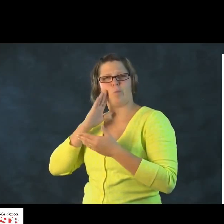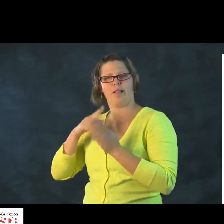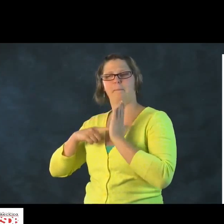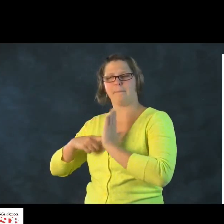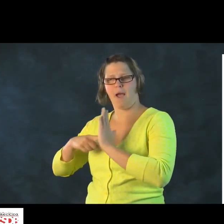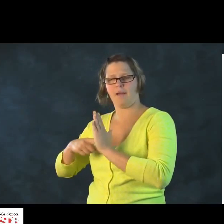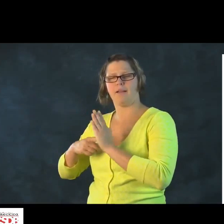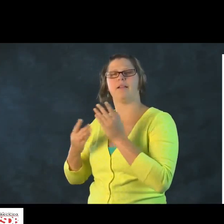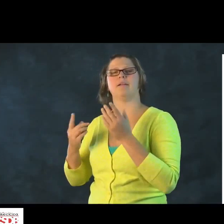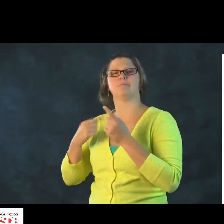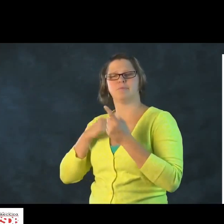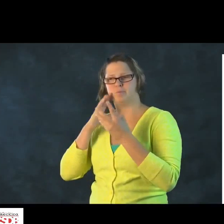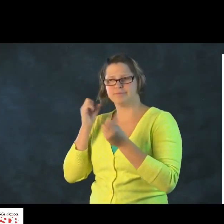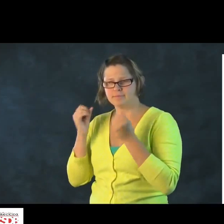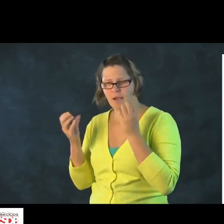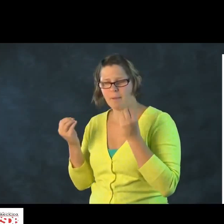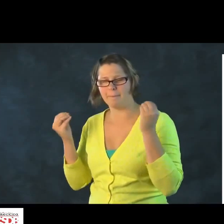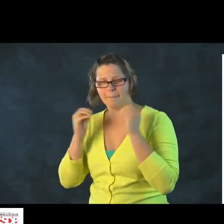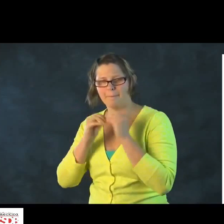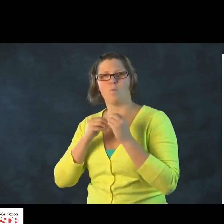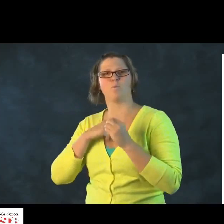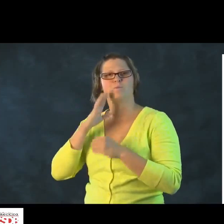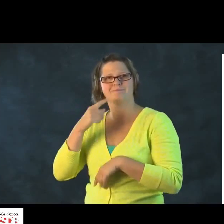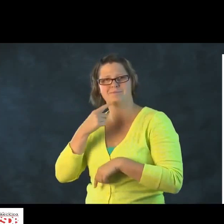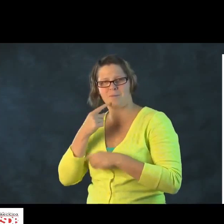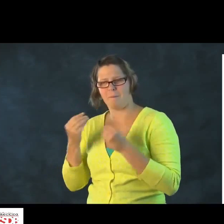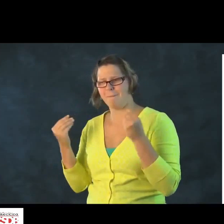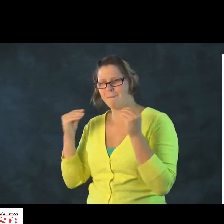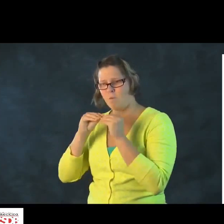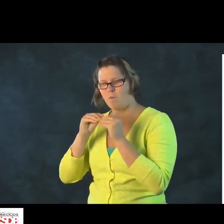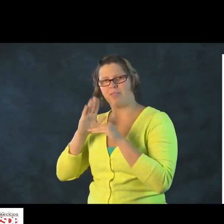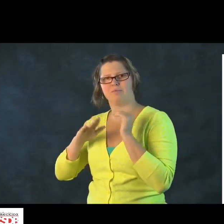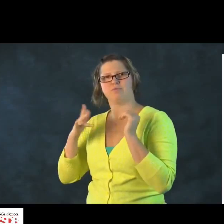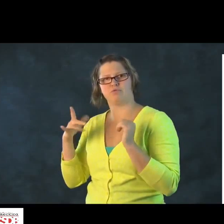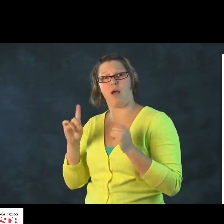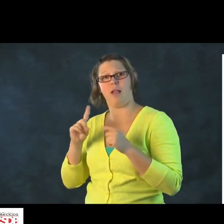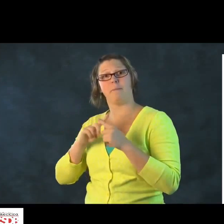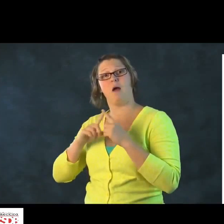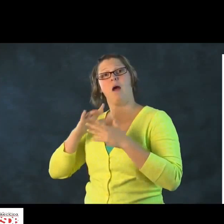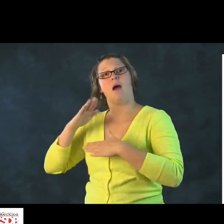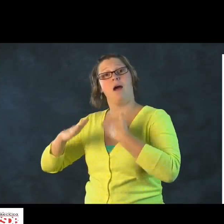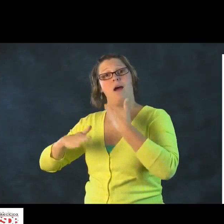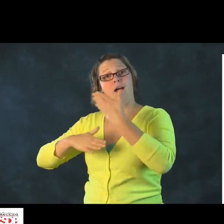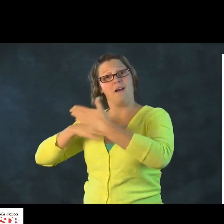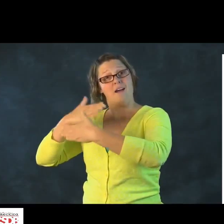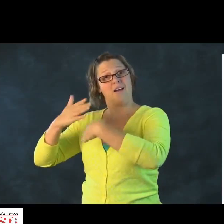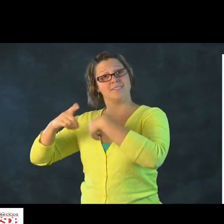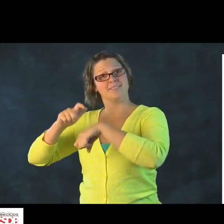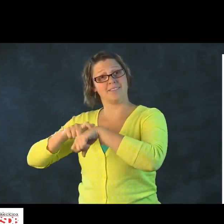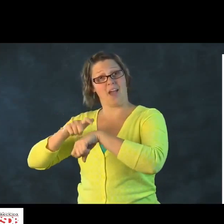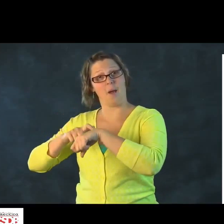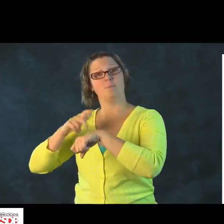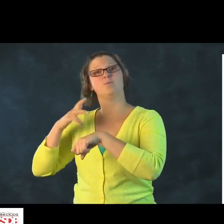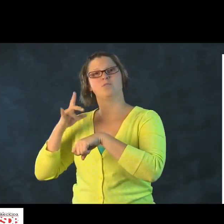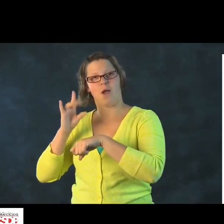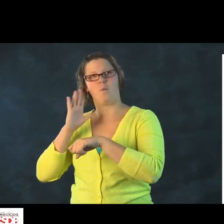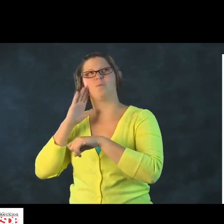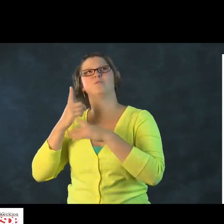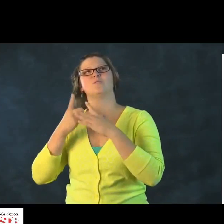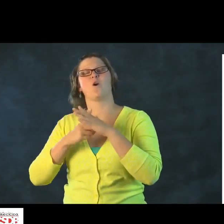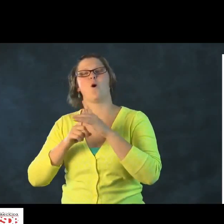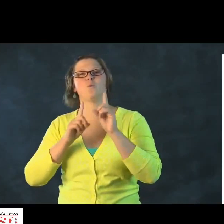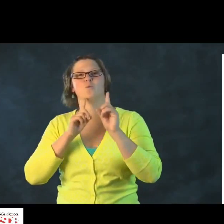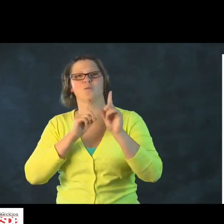Now, initially, you will model the language through sign, by signing more or saying more to the child. But as time goes on,